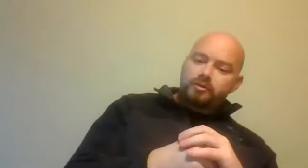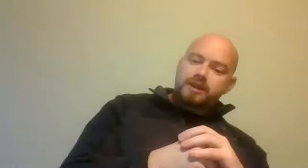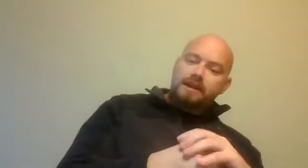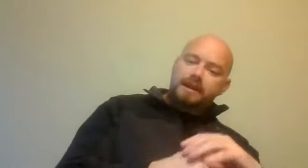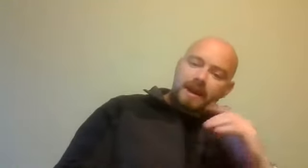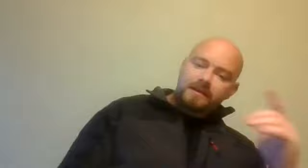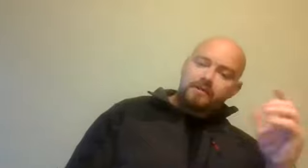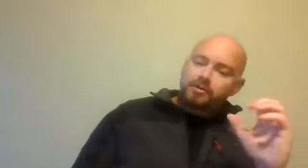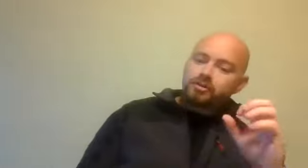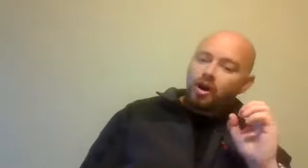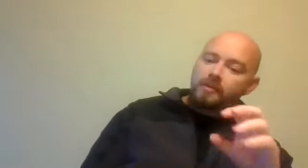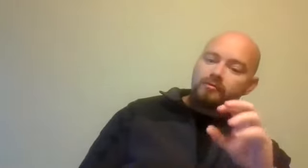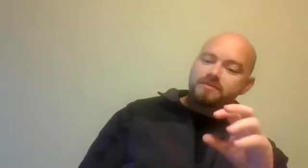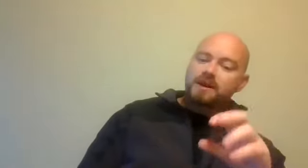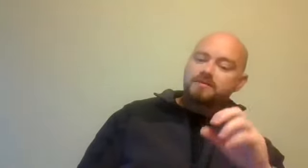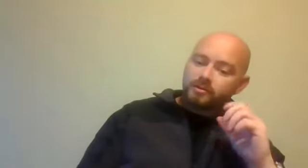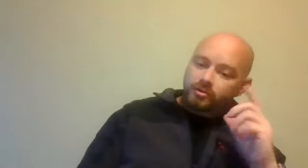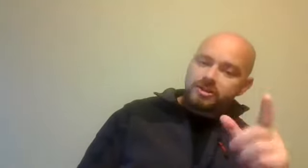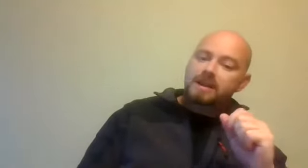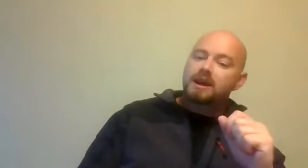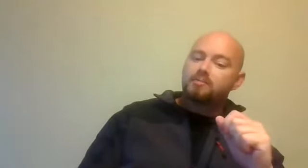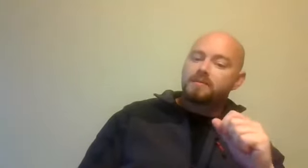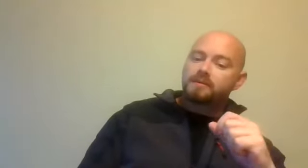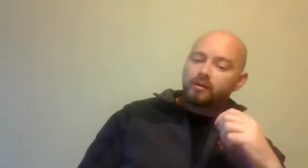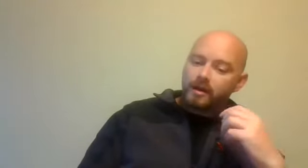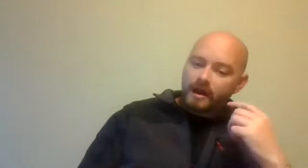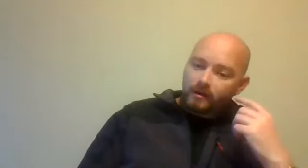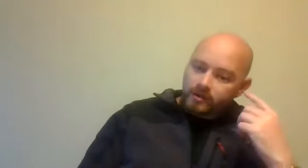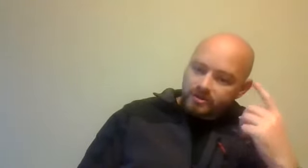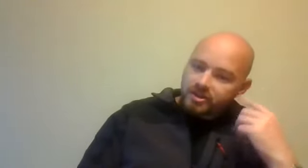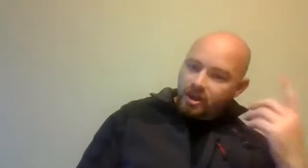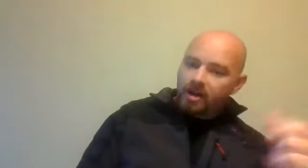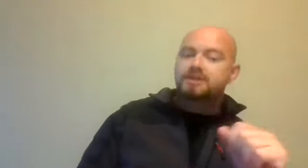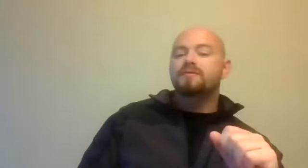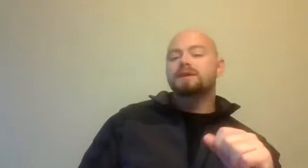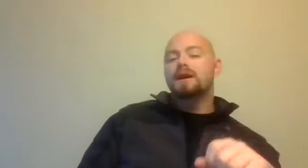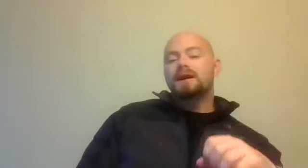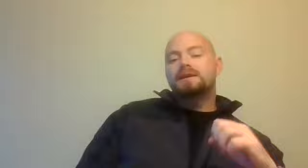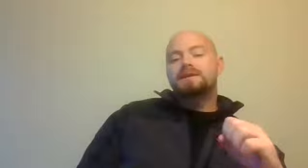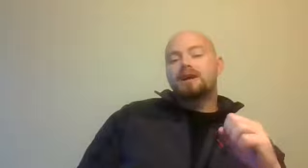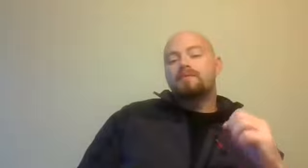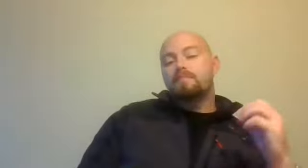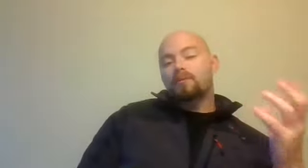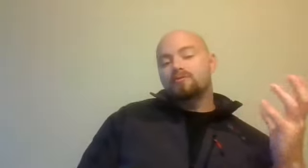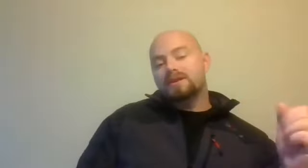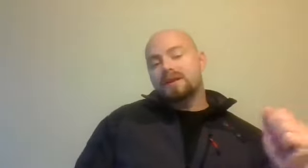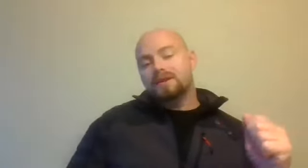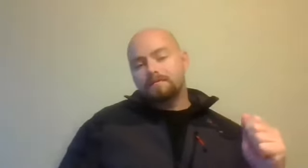to understand and again if you're going to talk about risk management and understanding how people use the psychology of risk is this term bounded rationality,